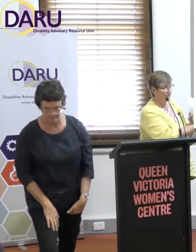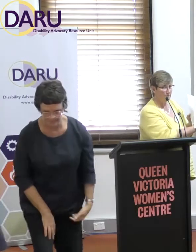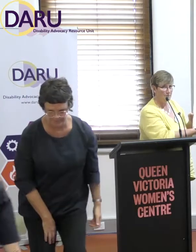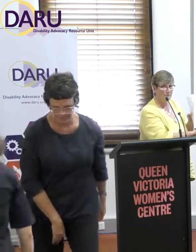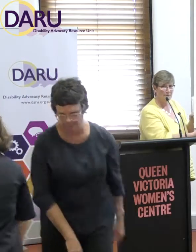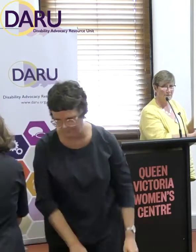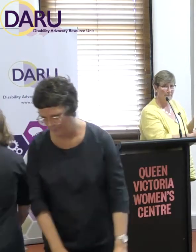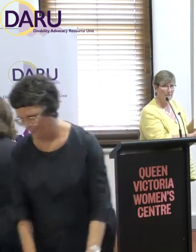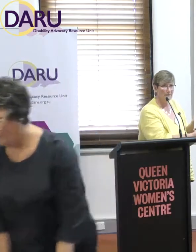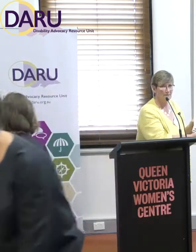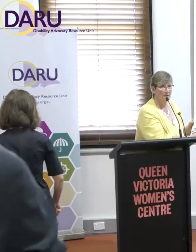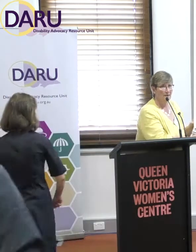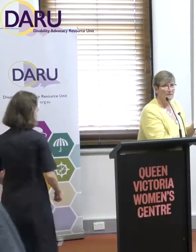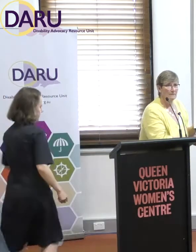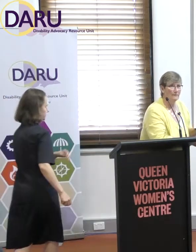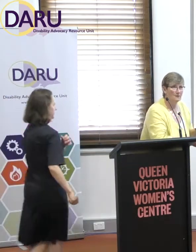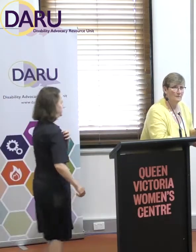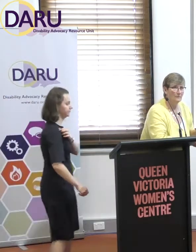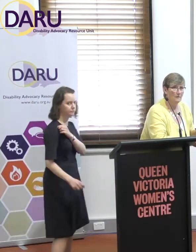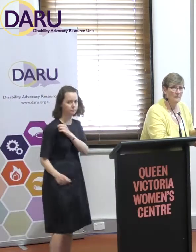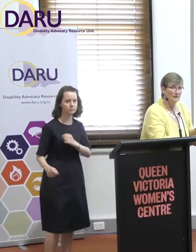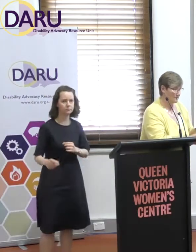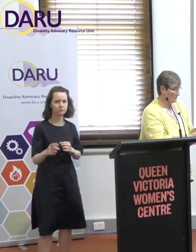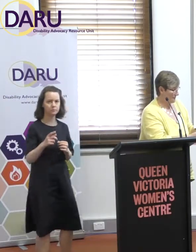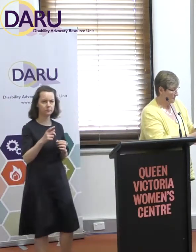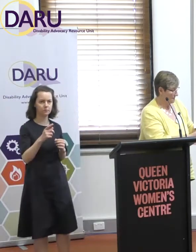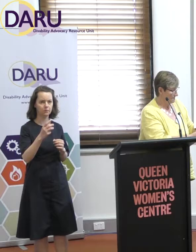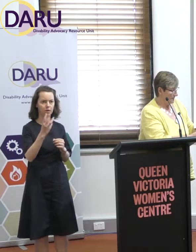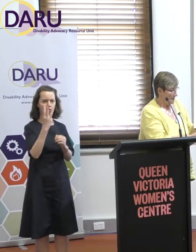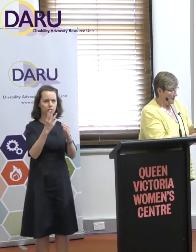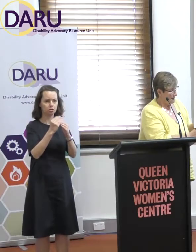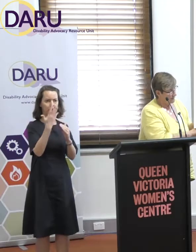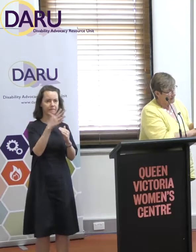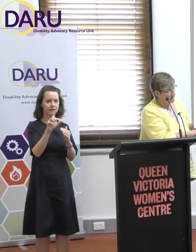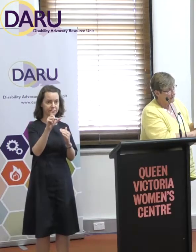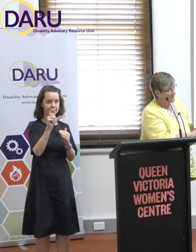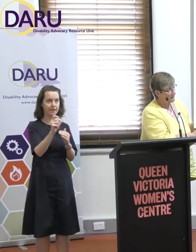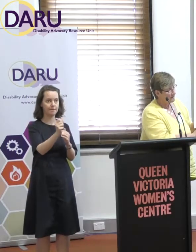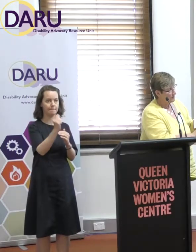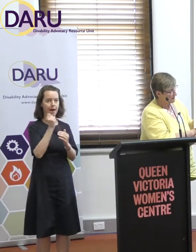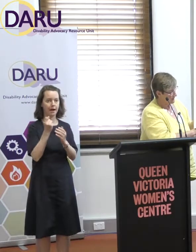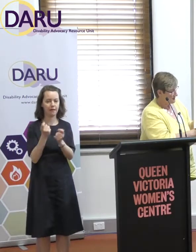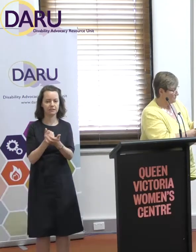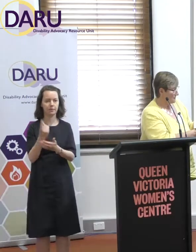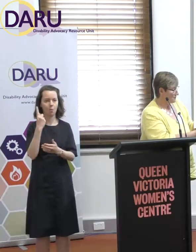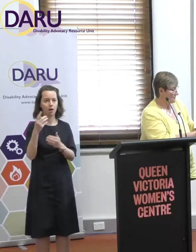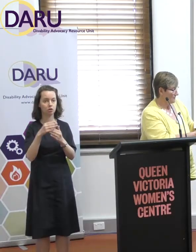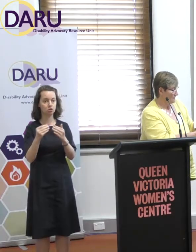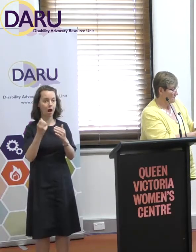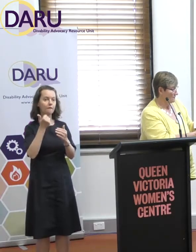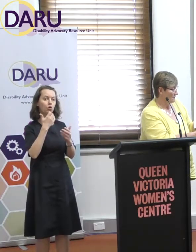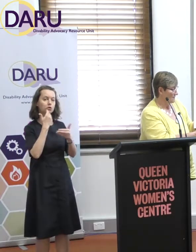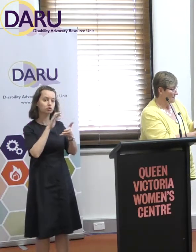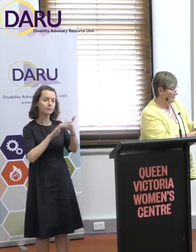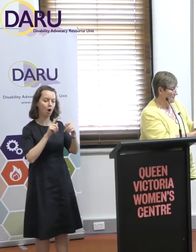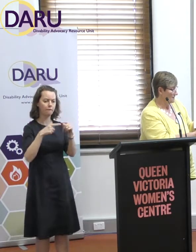if you do want, if anybody wants some information about why that's a good outcome, they described that at the bottom of this two-page summary.